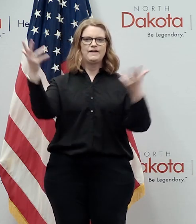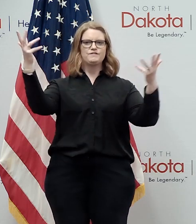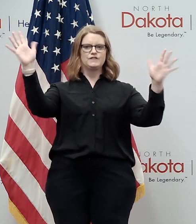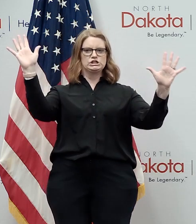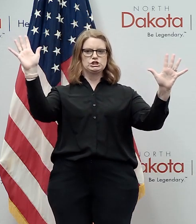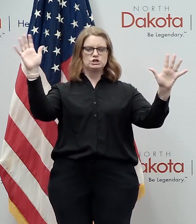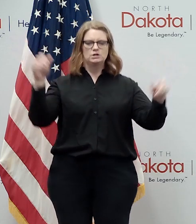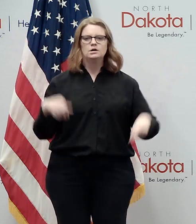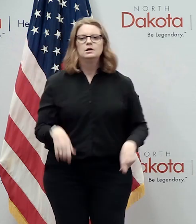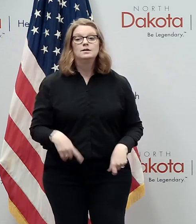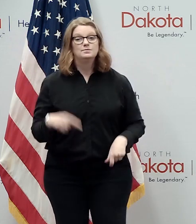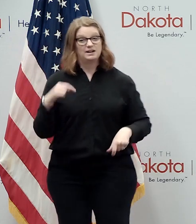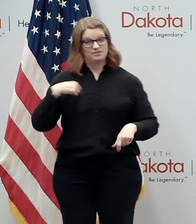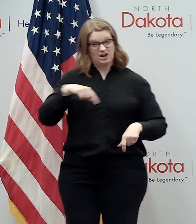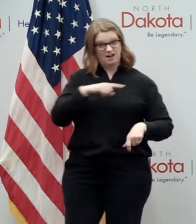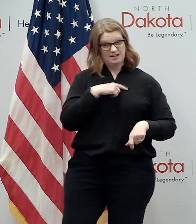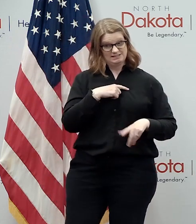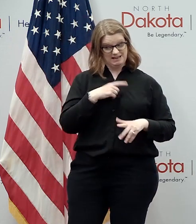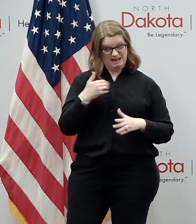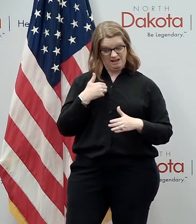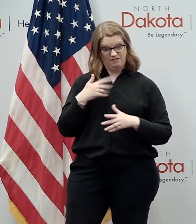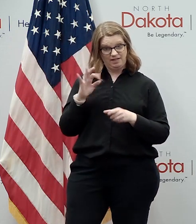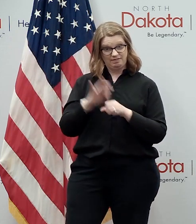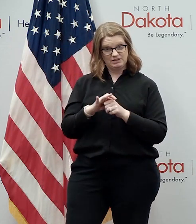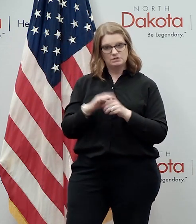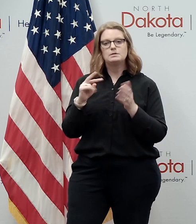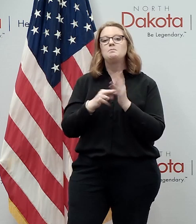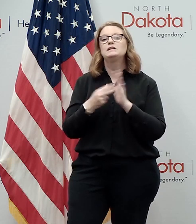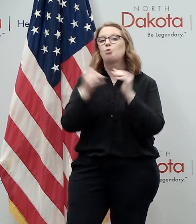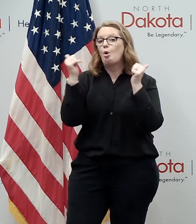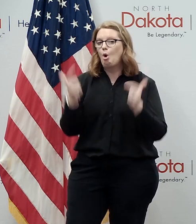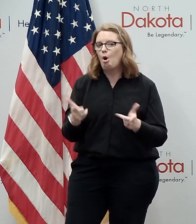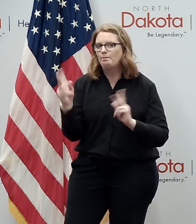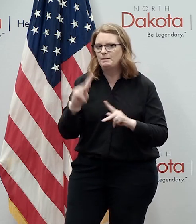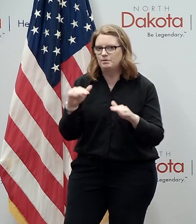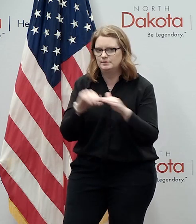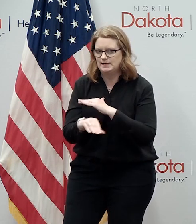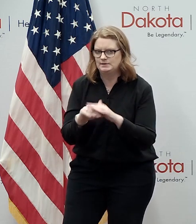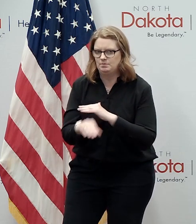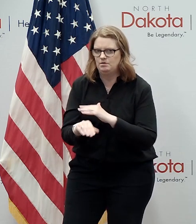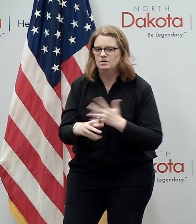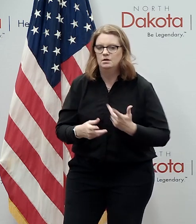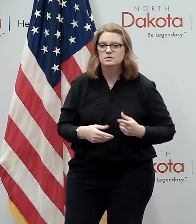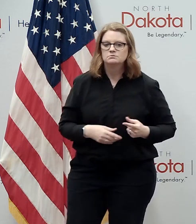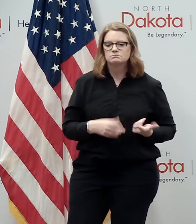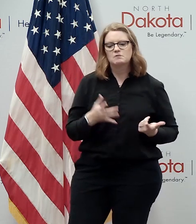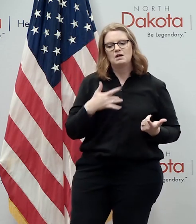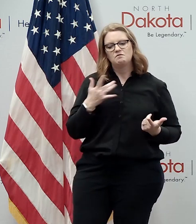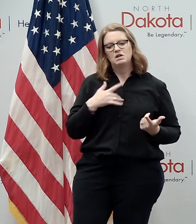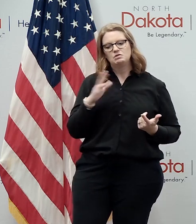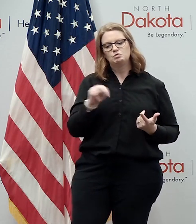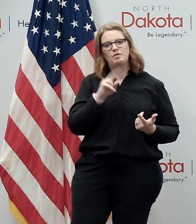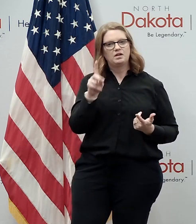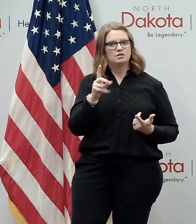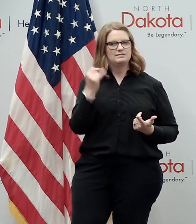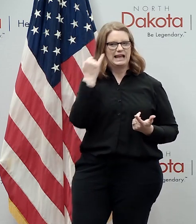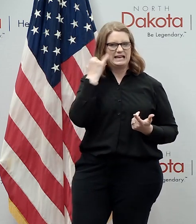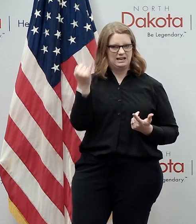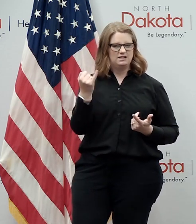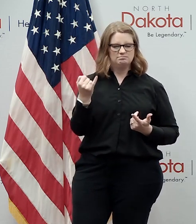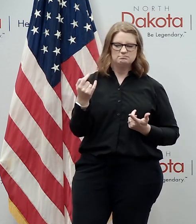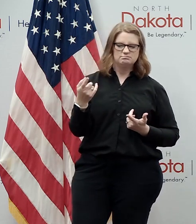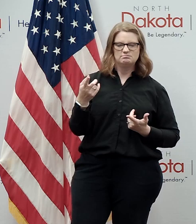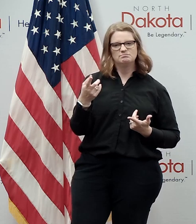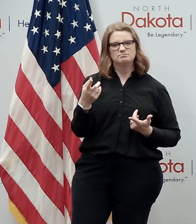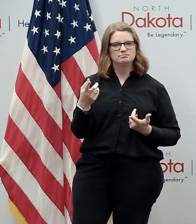for us to have elections is to have accessibility for everybody and i think i think you'll see north dakotans desiring the idea to go back to having